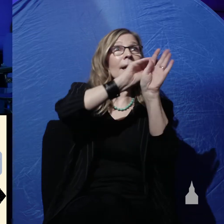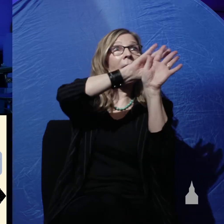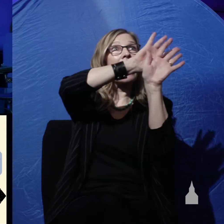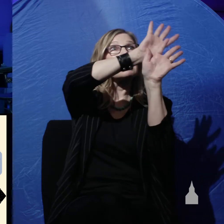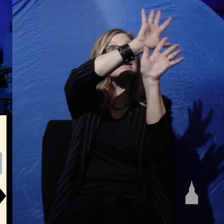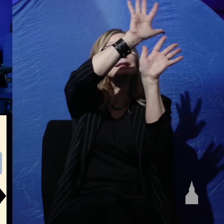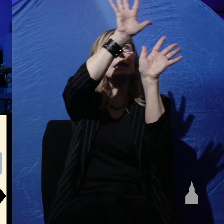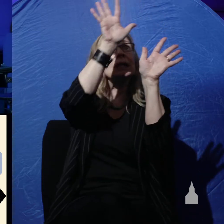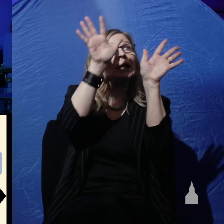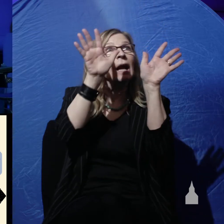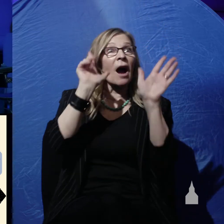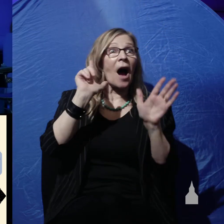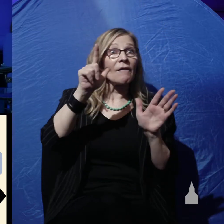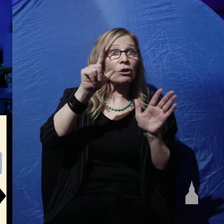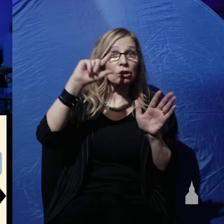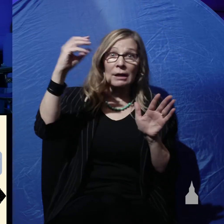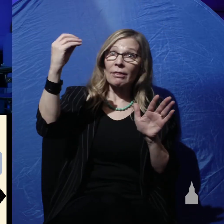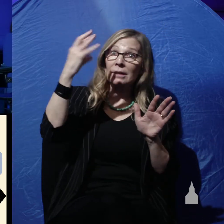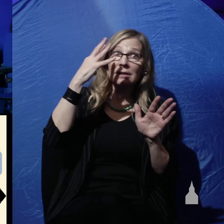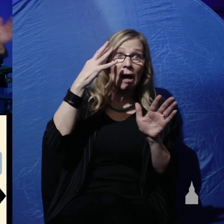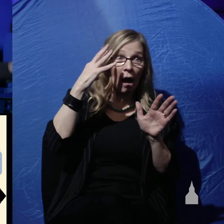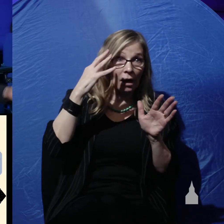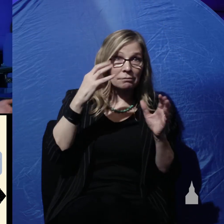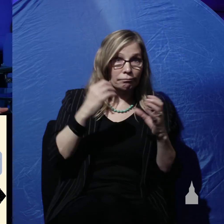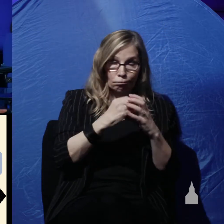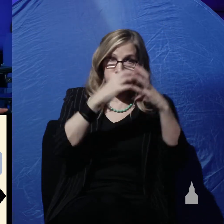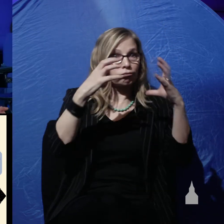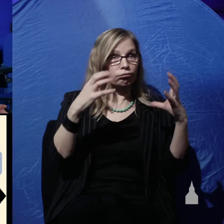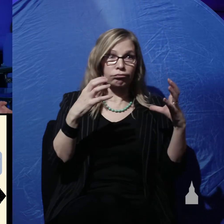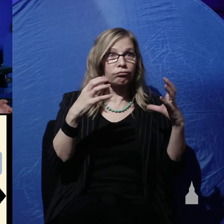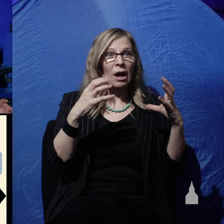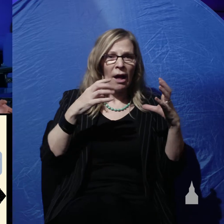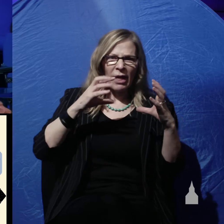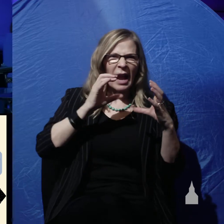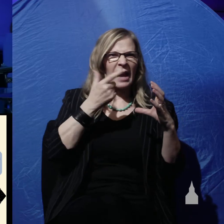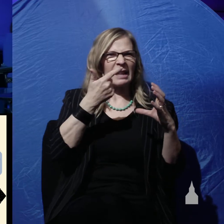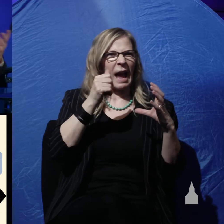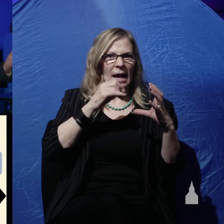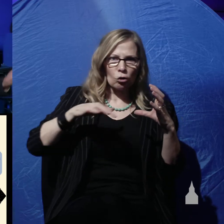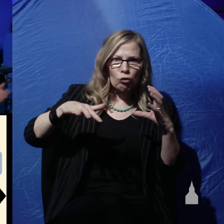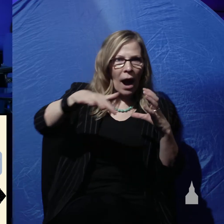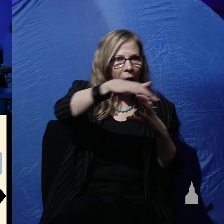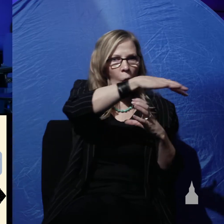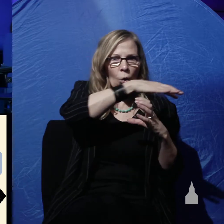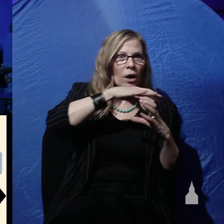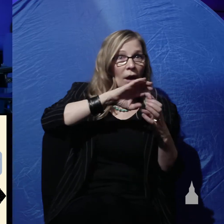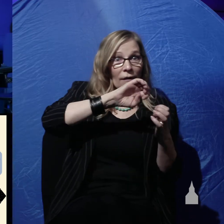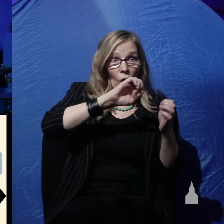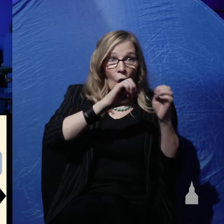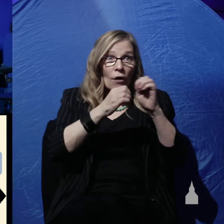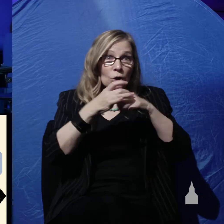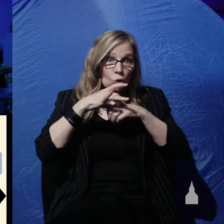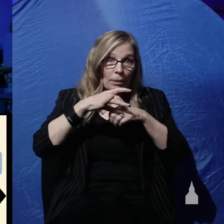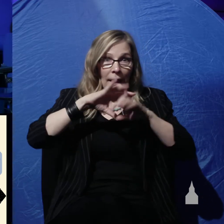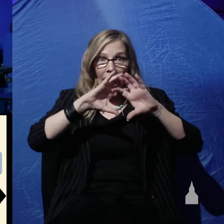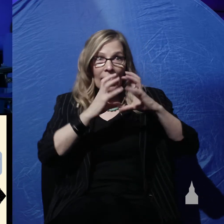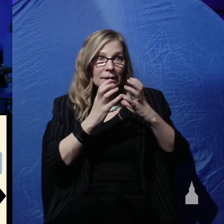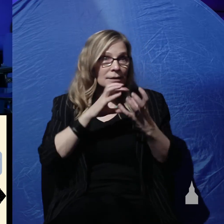our sun was born. And it had a gas cloud around it that eventually evolved into the planets. And then